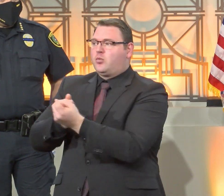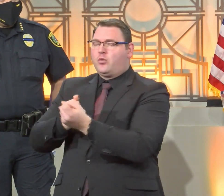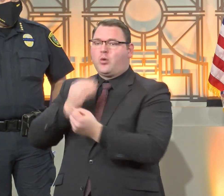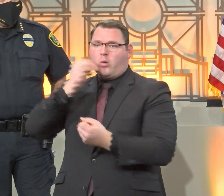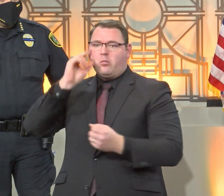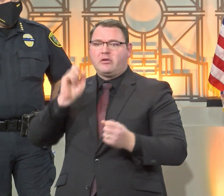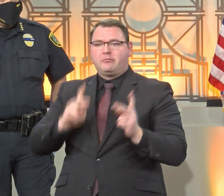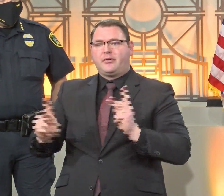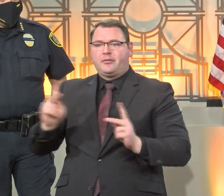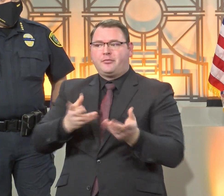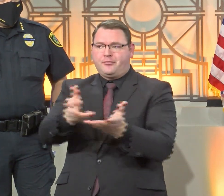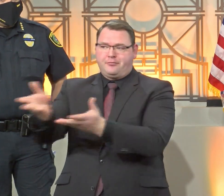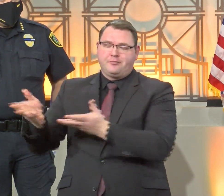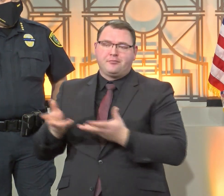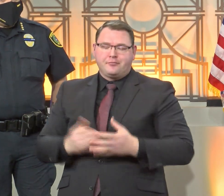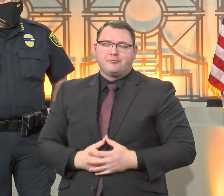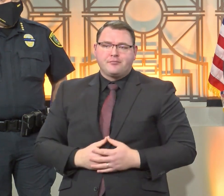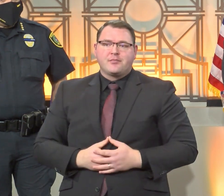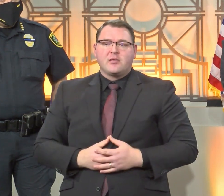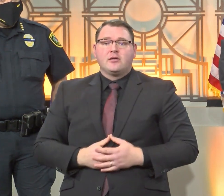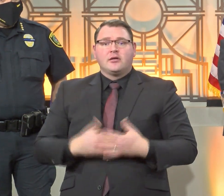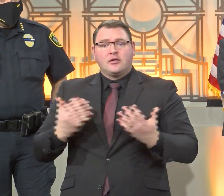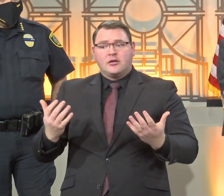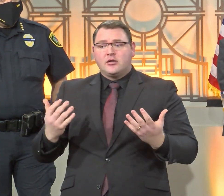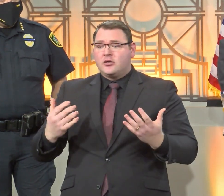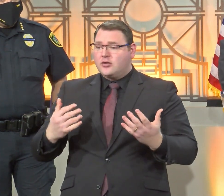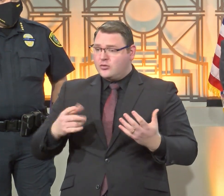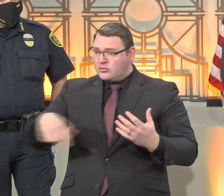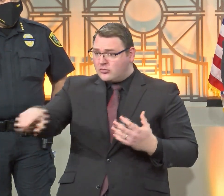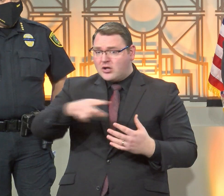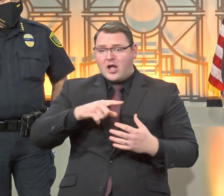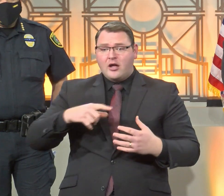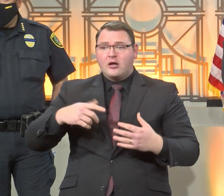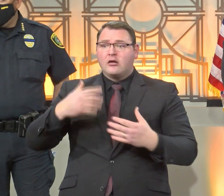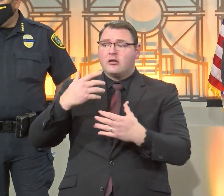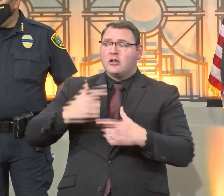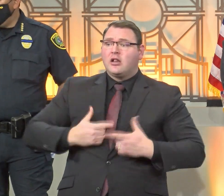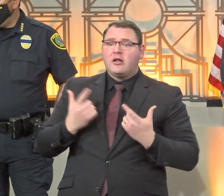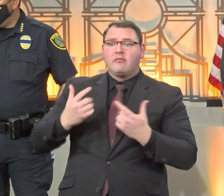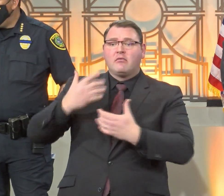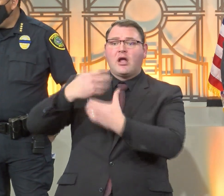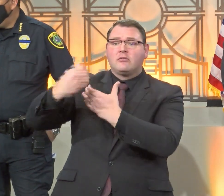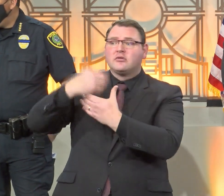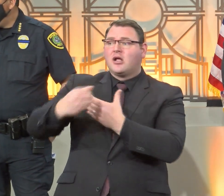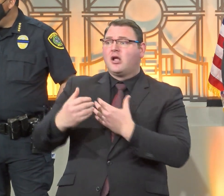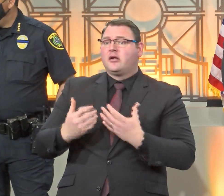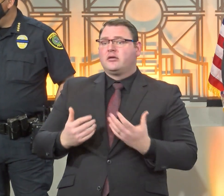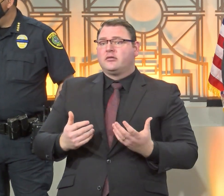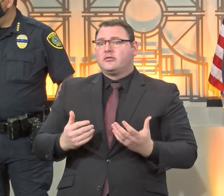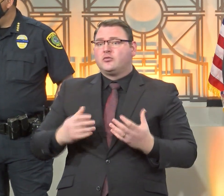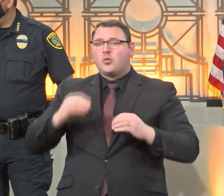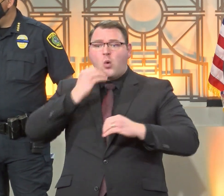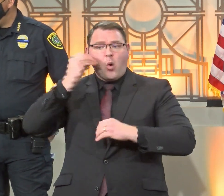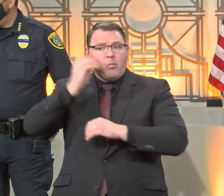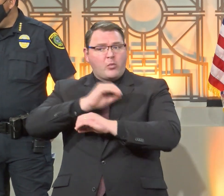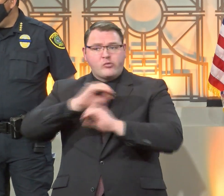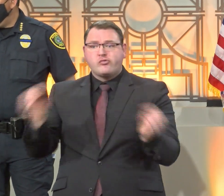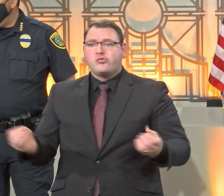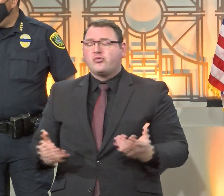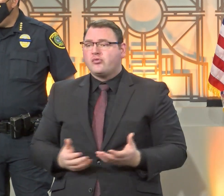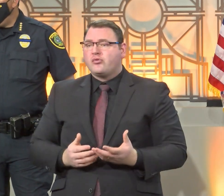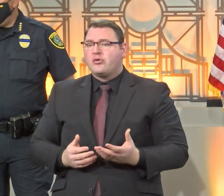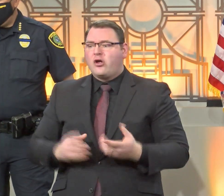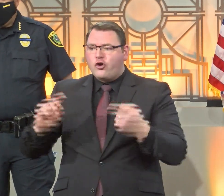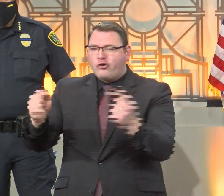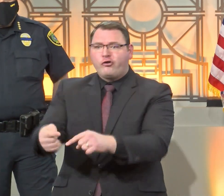we're very sensitive to the people that are on the street. The health equity response task force,